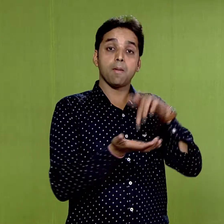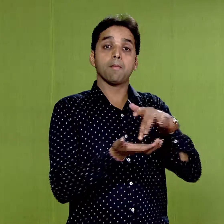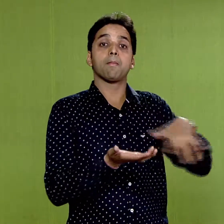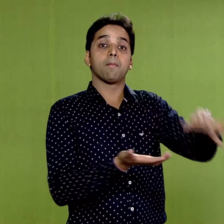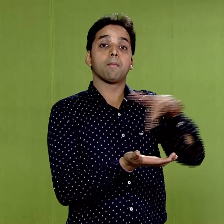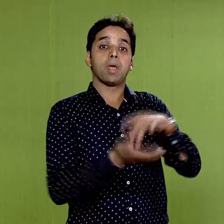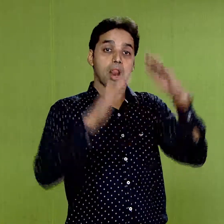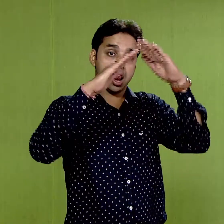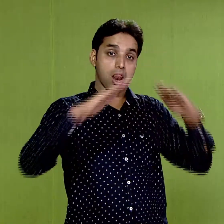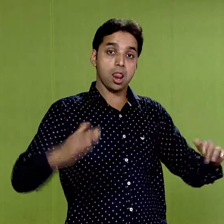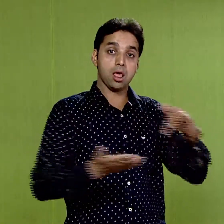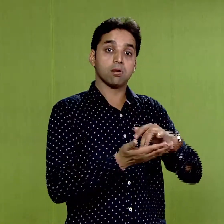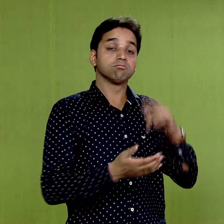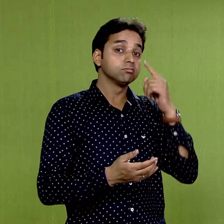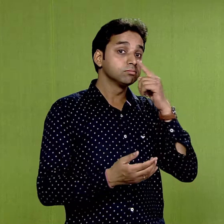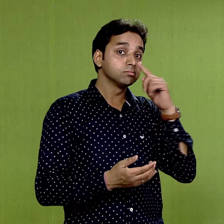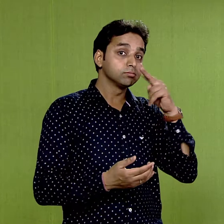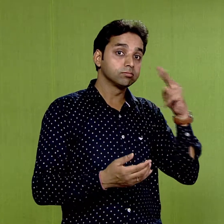And ladies in their chambers.